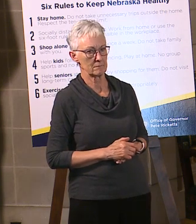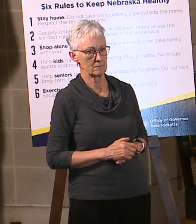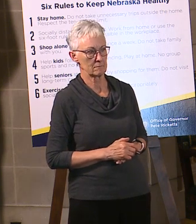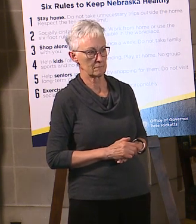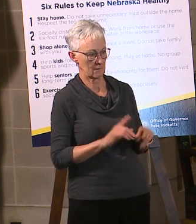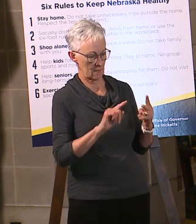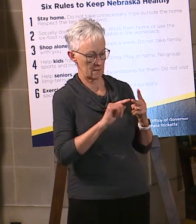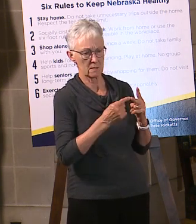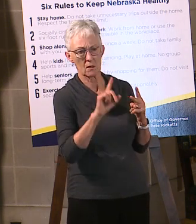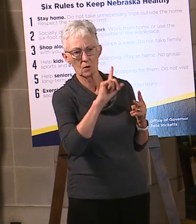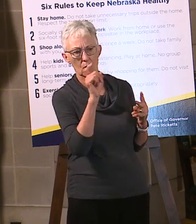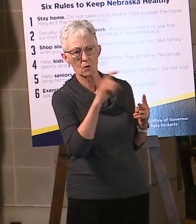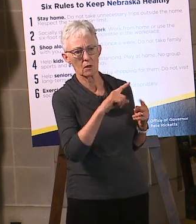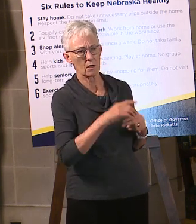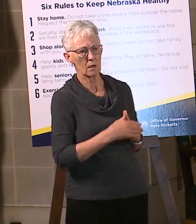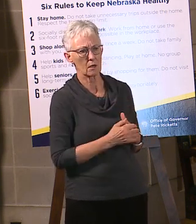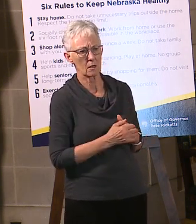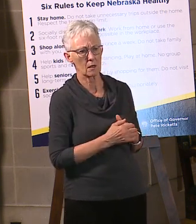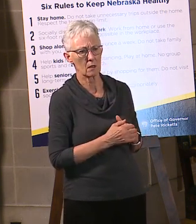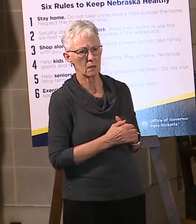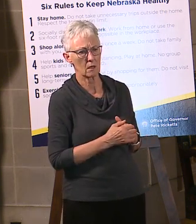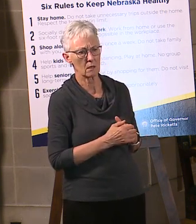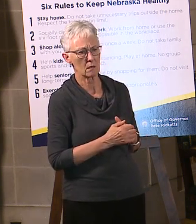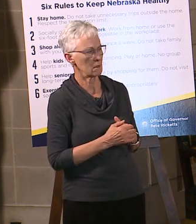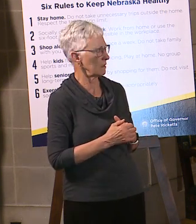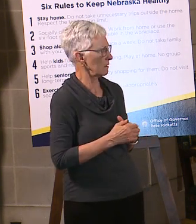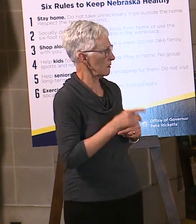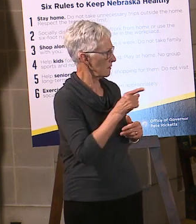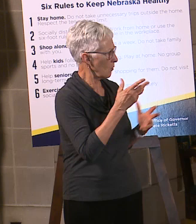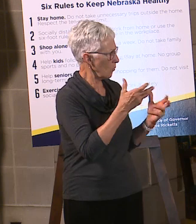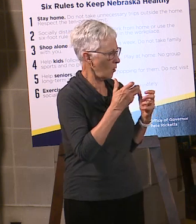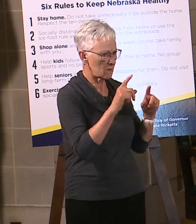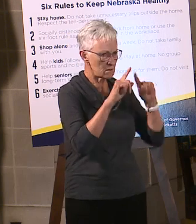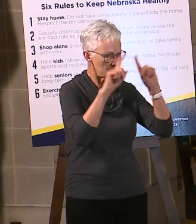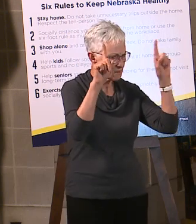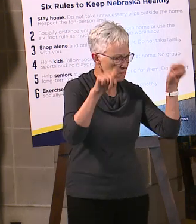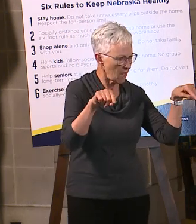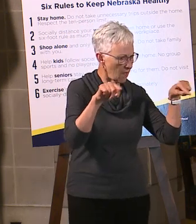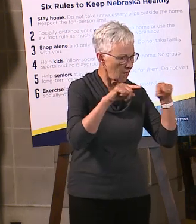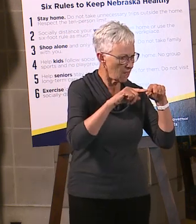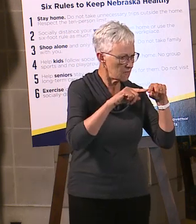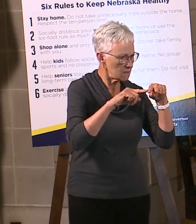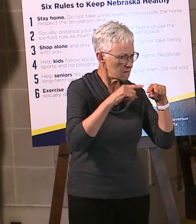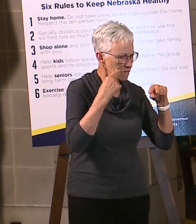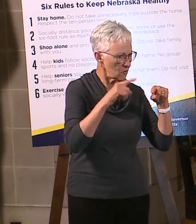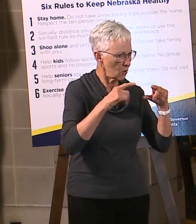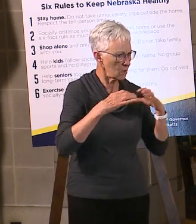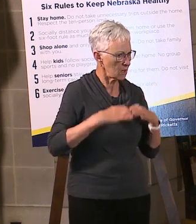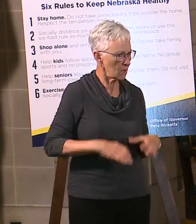And the second question was, they want signs for their customers? I guess I'm not following what that means.